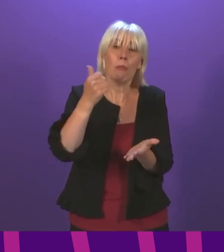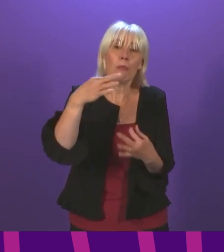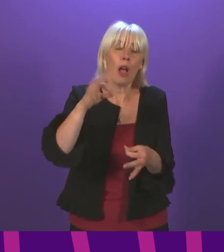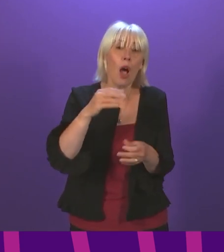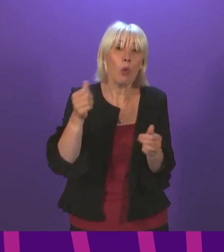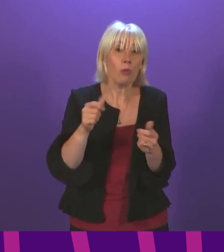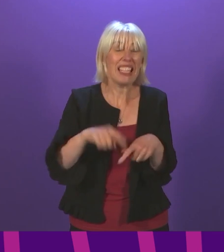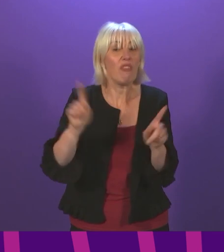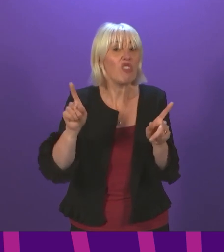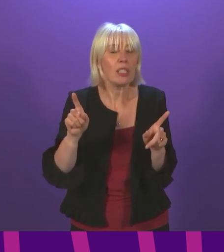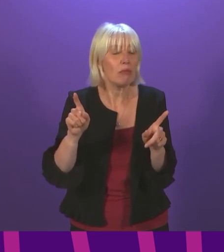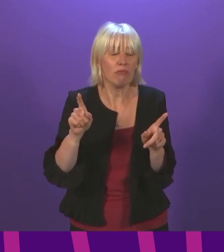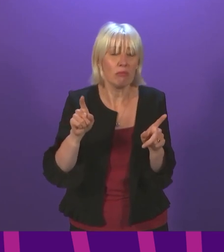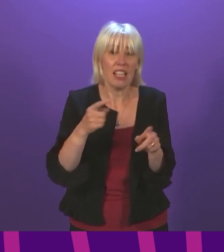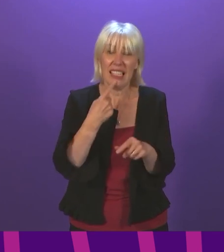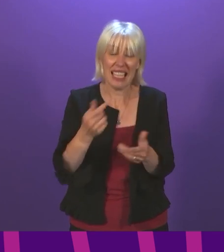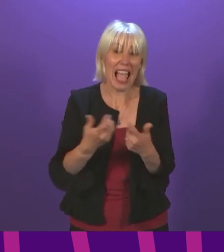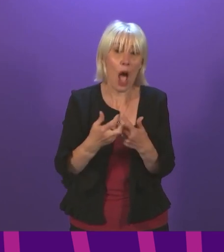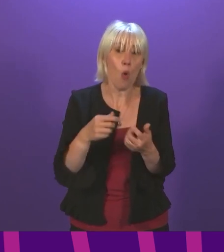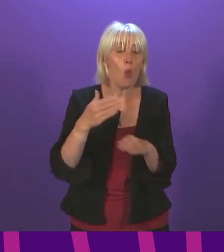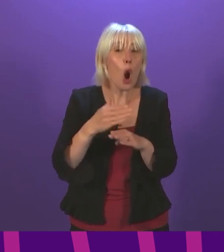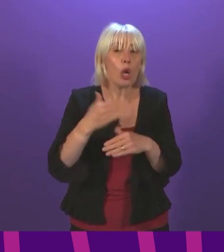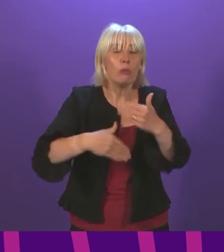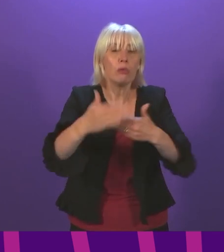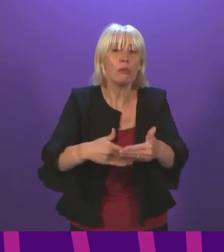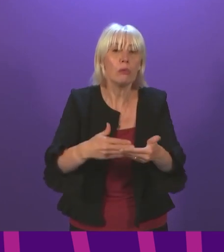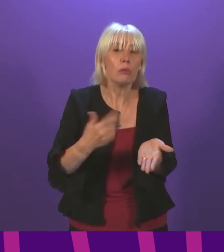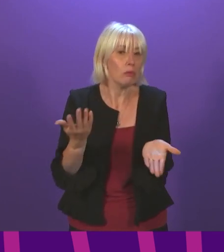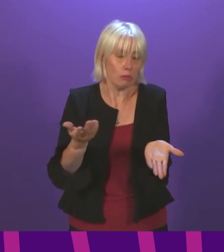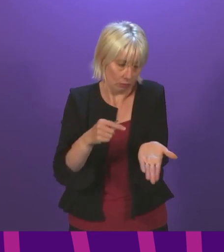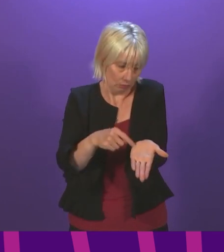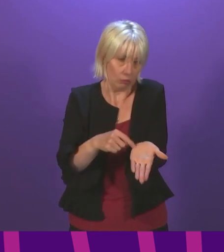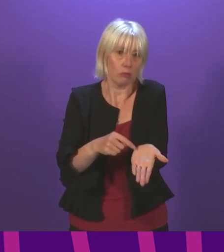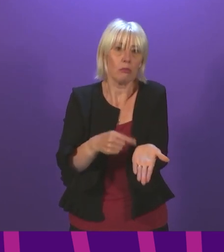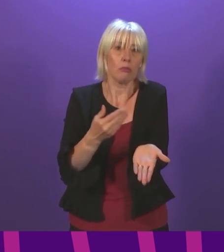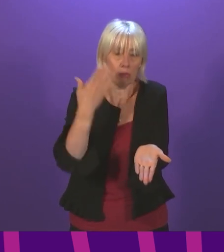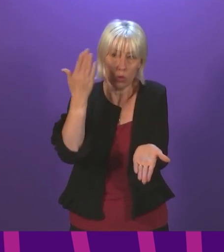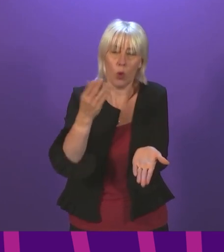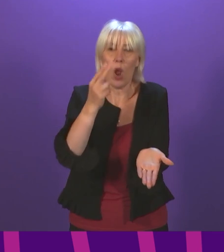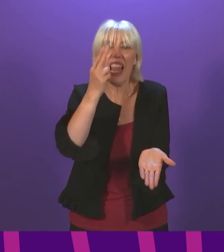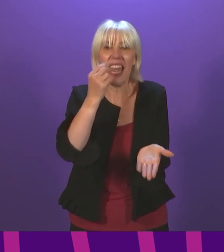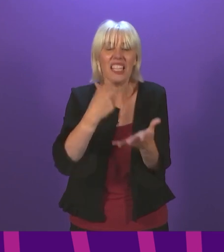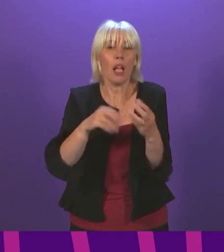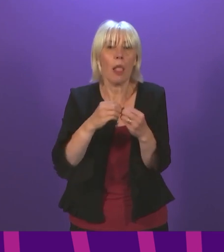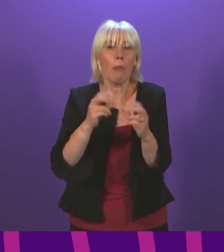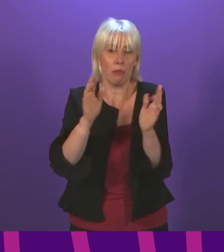difference and no details of how it will work. She references nightclubs. This document suggests we still don't even know what nightclubs means.